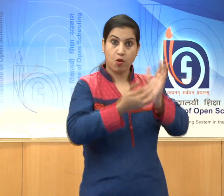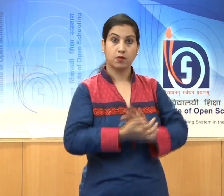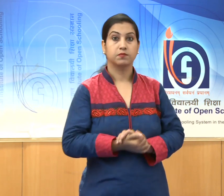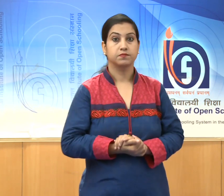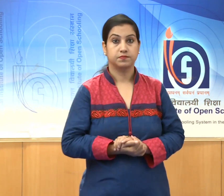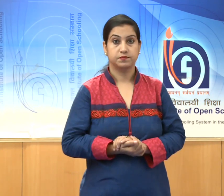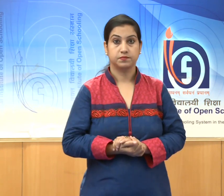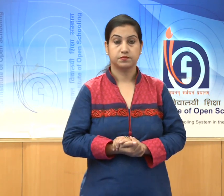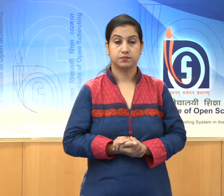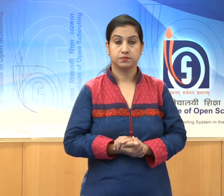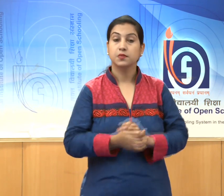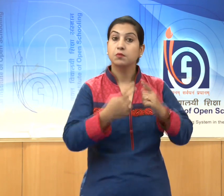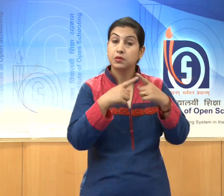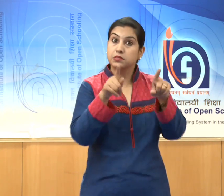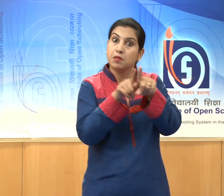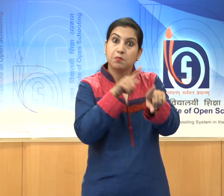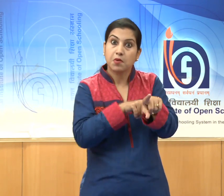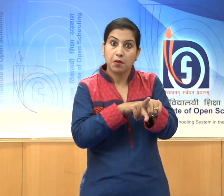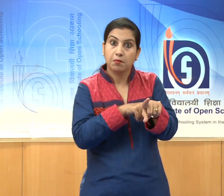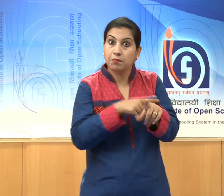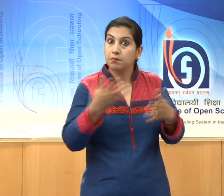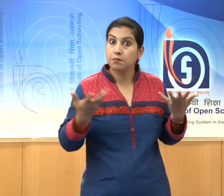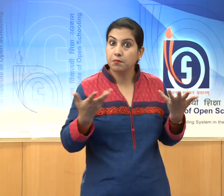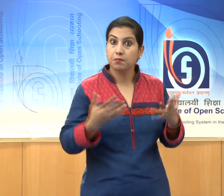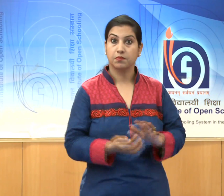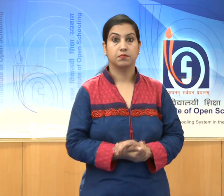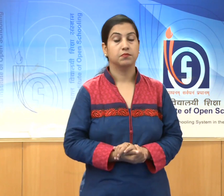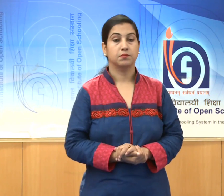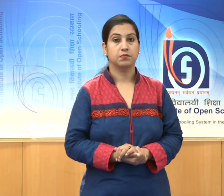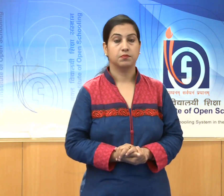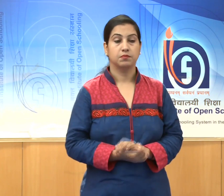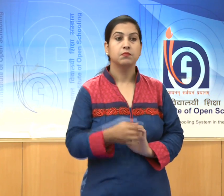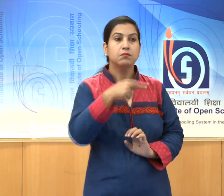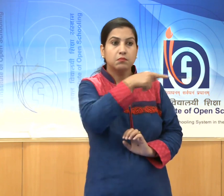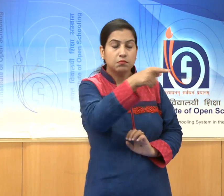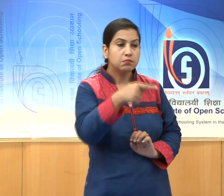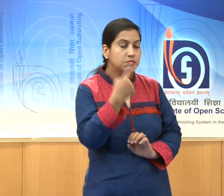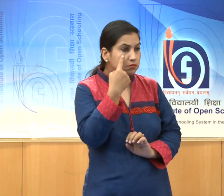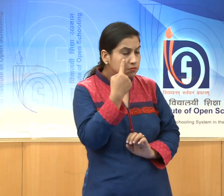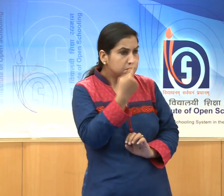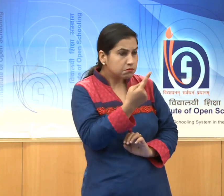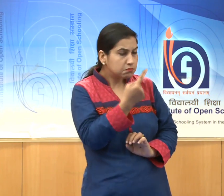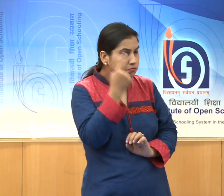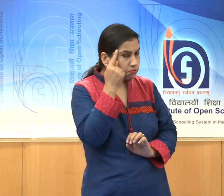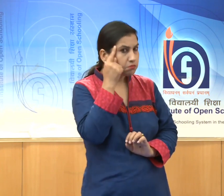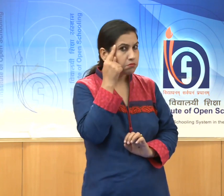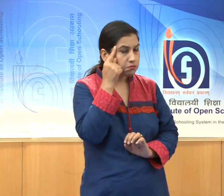But at the same time, they also gave enough